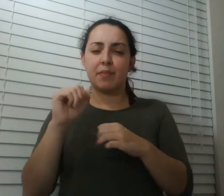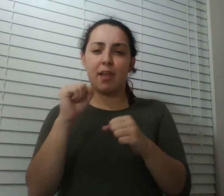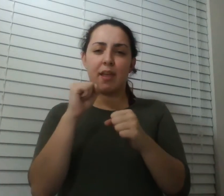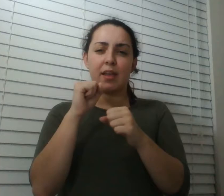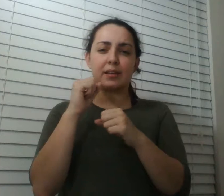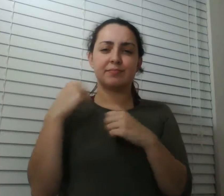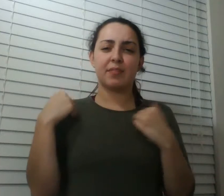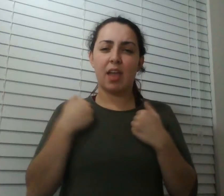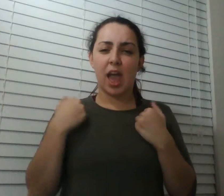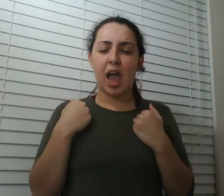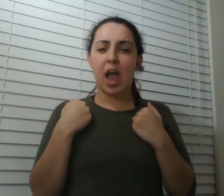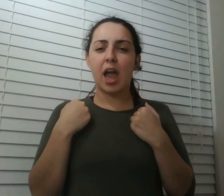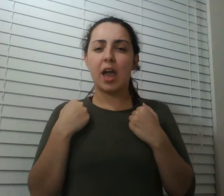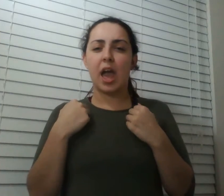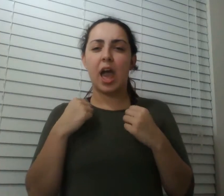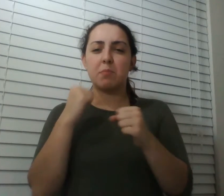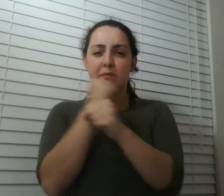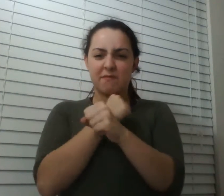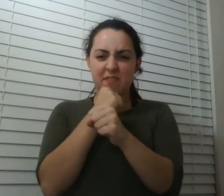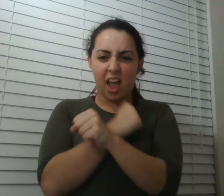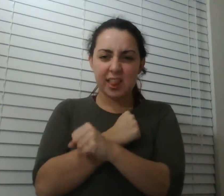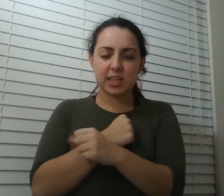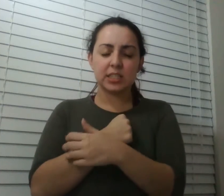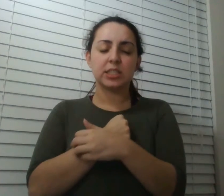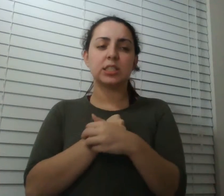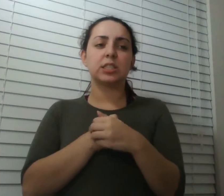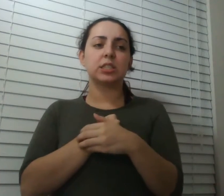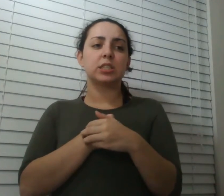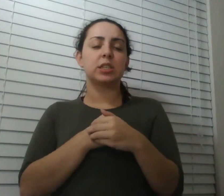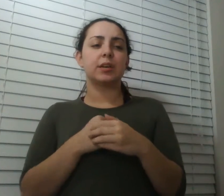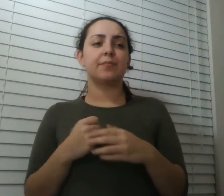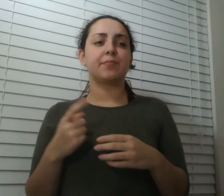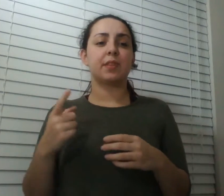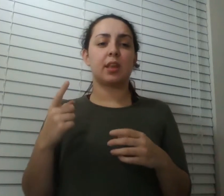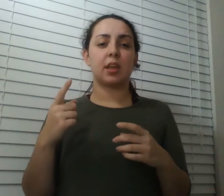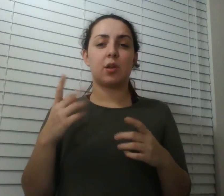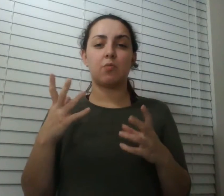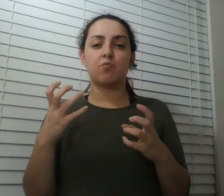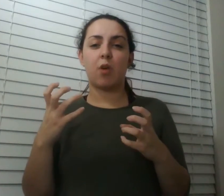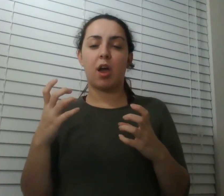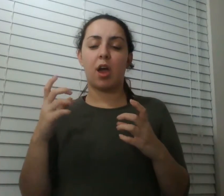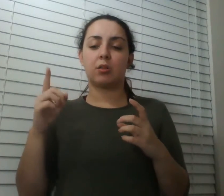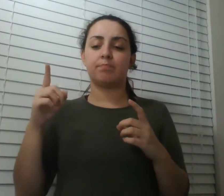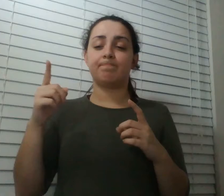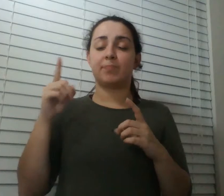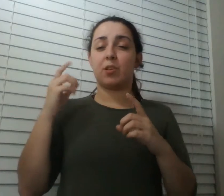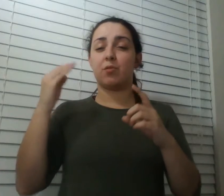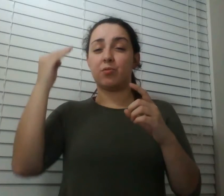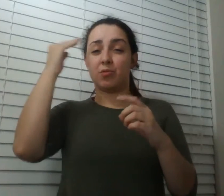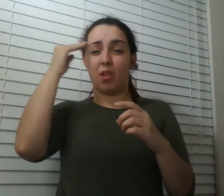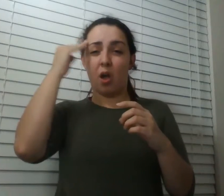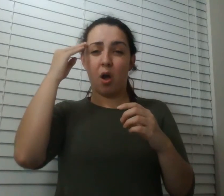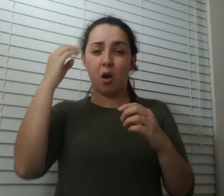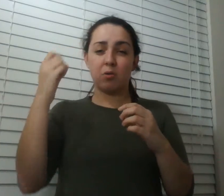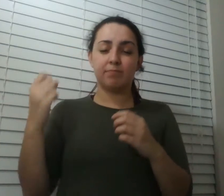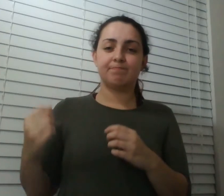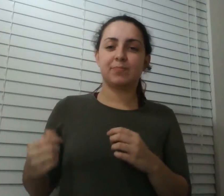he was trying to pound into their brains was objectivity to separate one's emotions